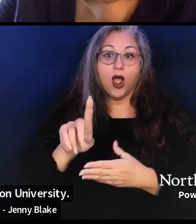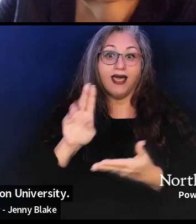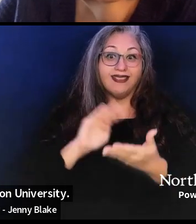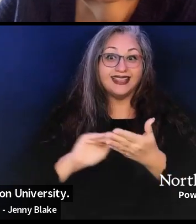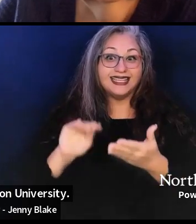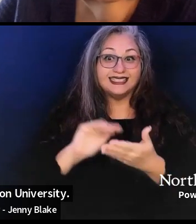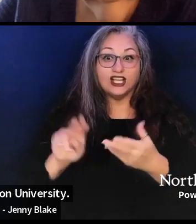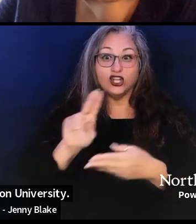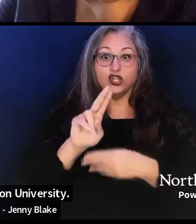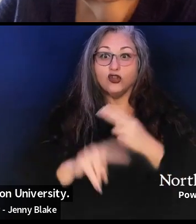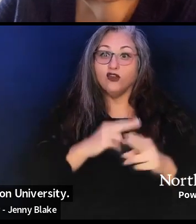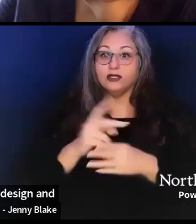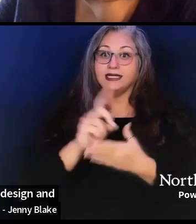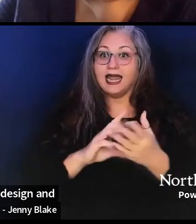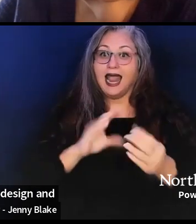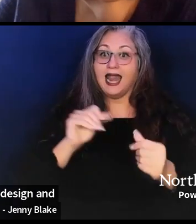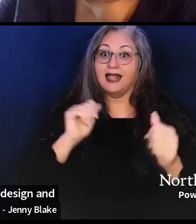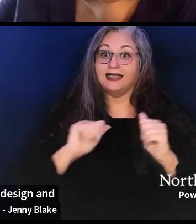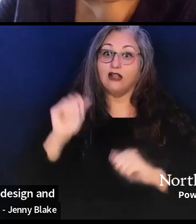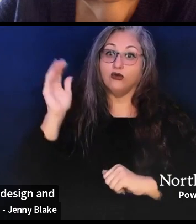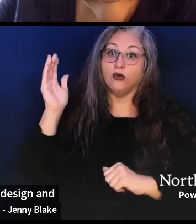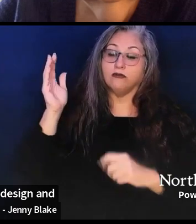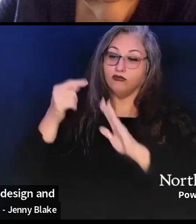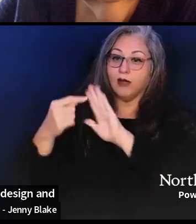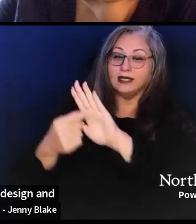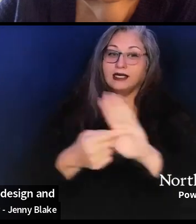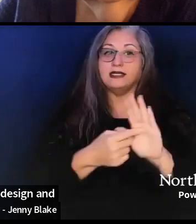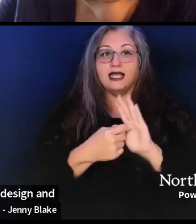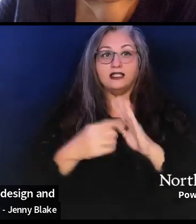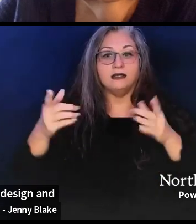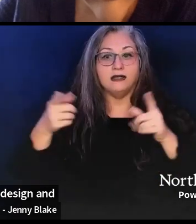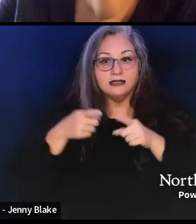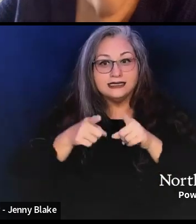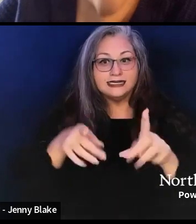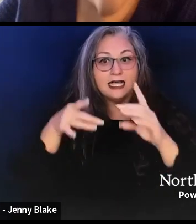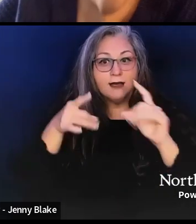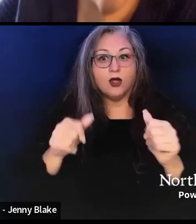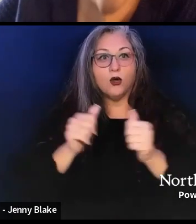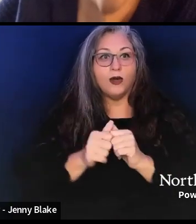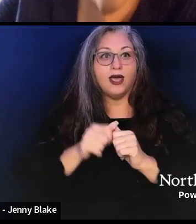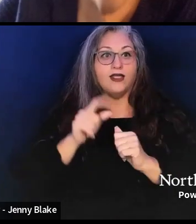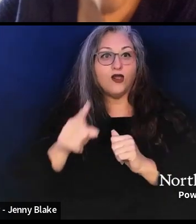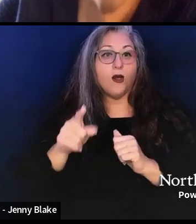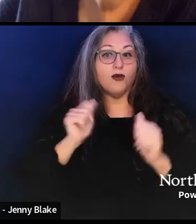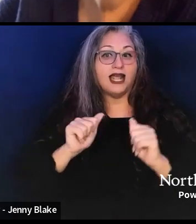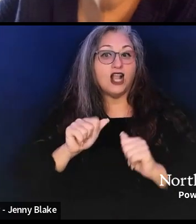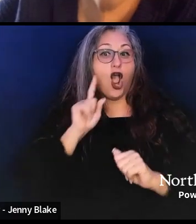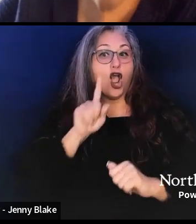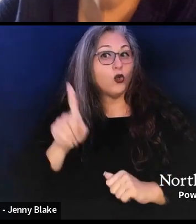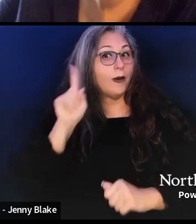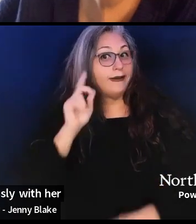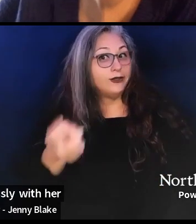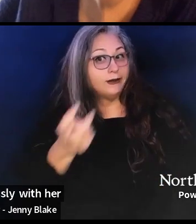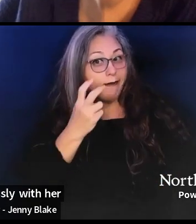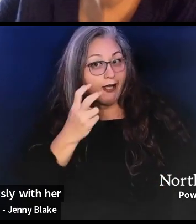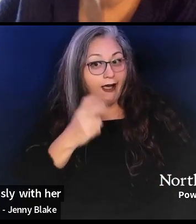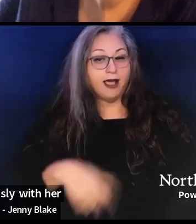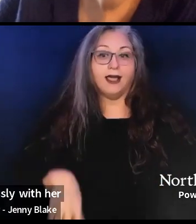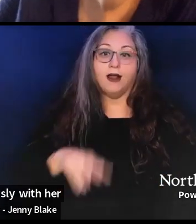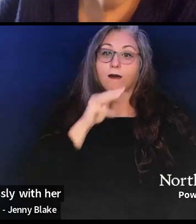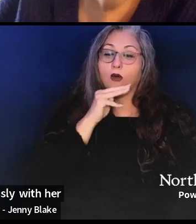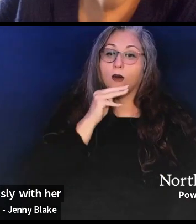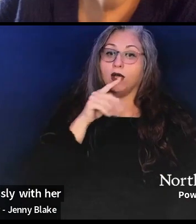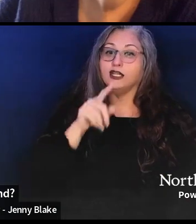design and theatrical presentation, aligns seamlessly with her production, Are Your Ears Blind? Momo, an advocate for